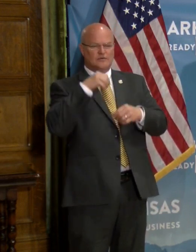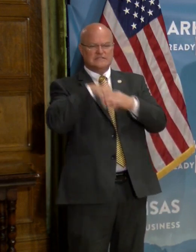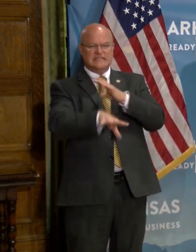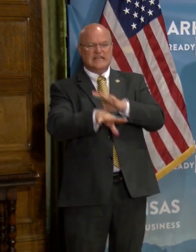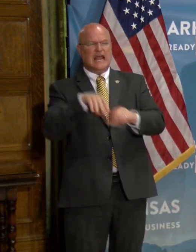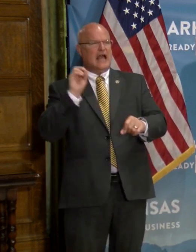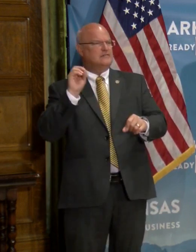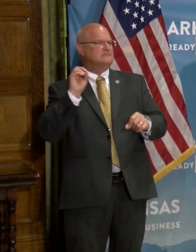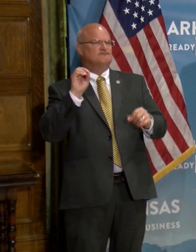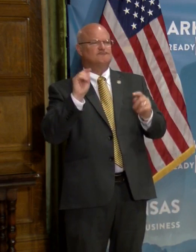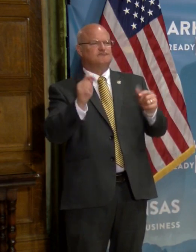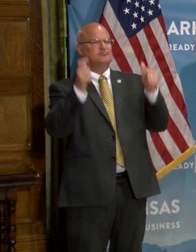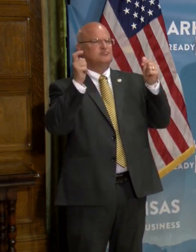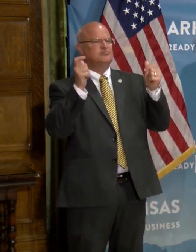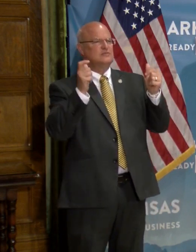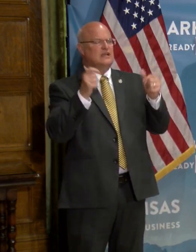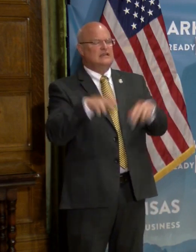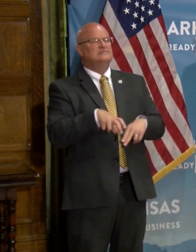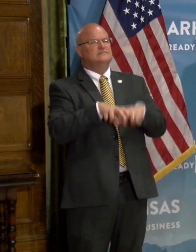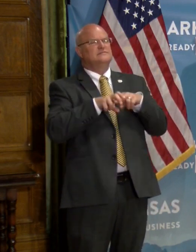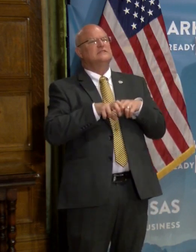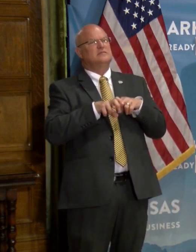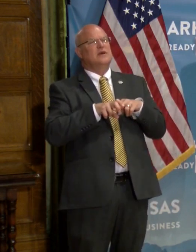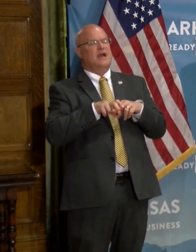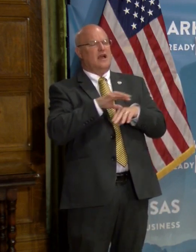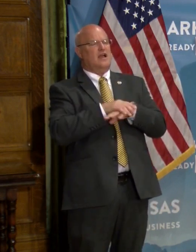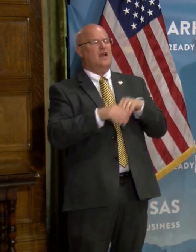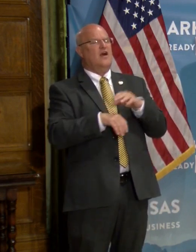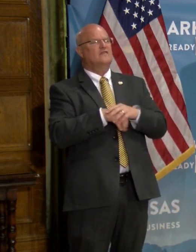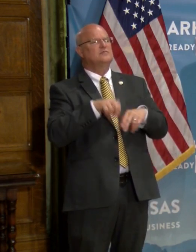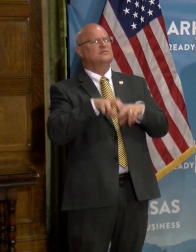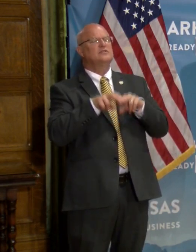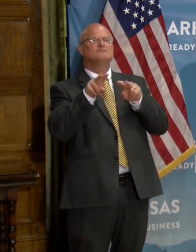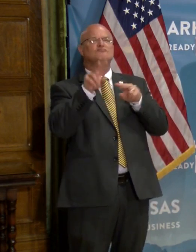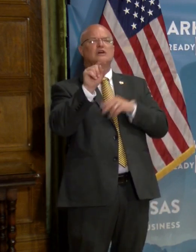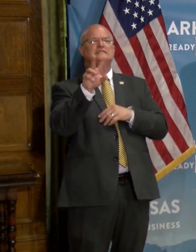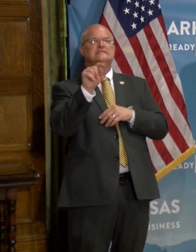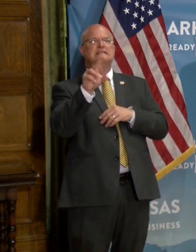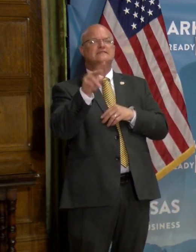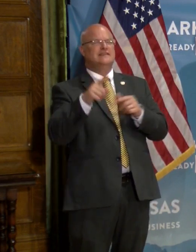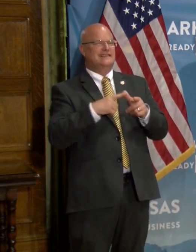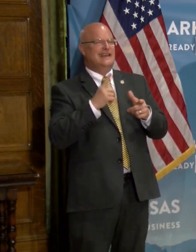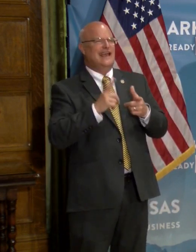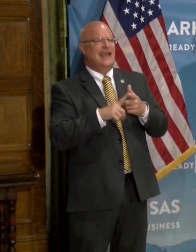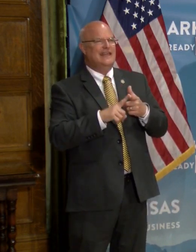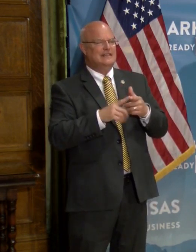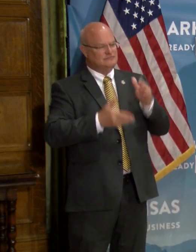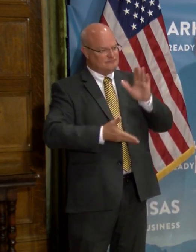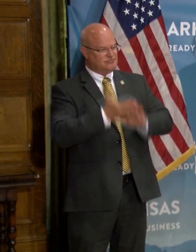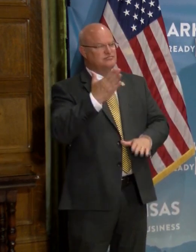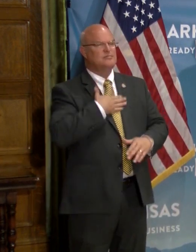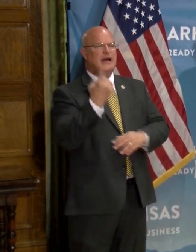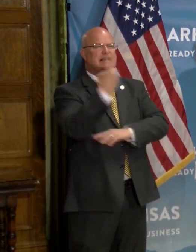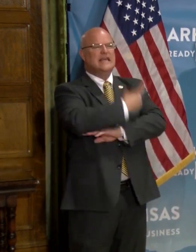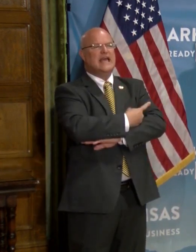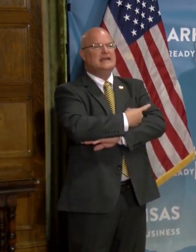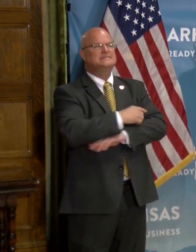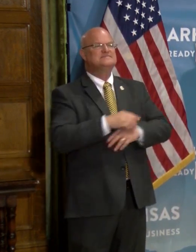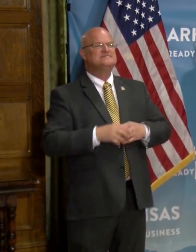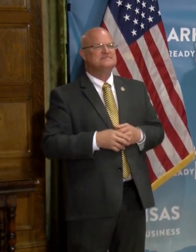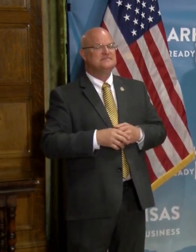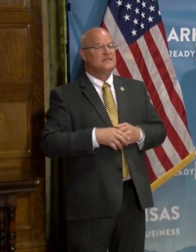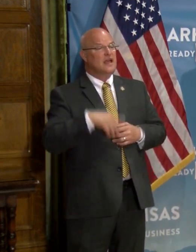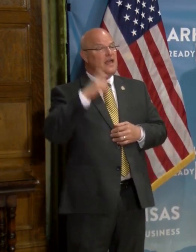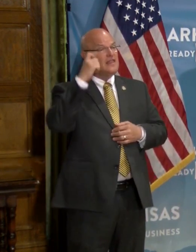in and out and, um, you know, got to sit back in a comfortable chair, watch a little TV, and then, uh, get on with my day. Uh,